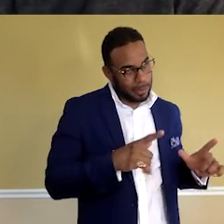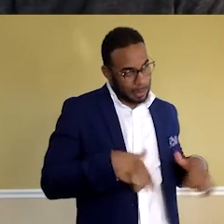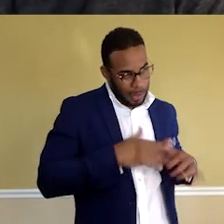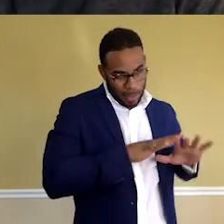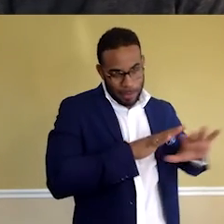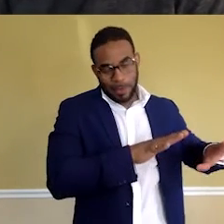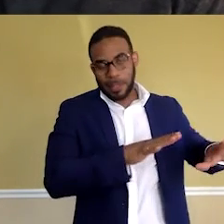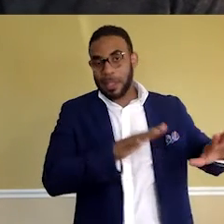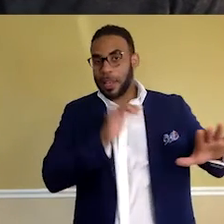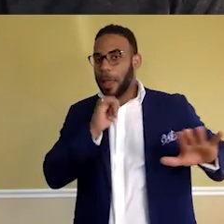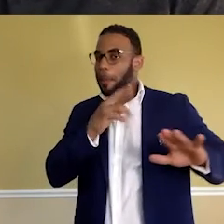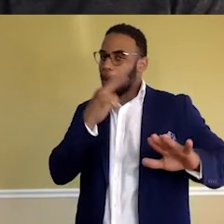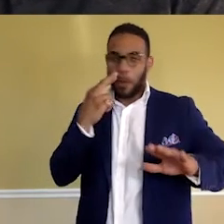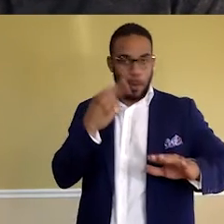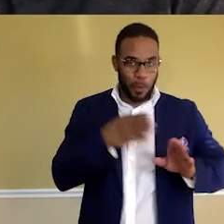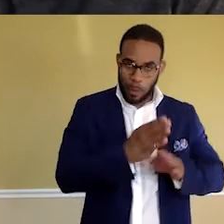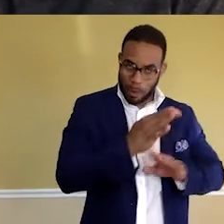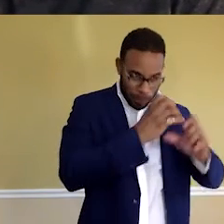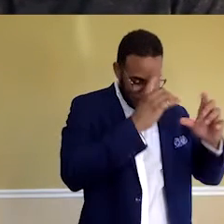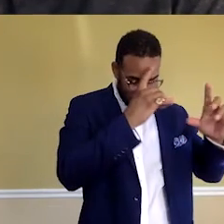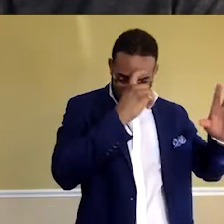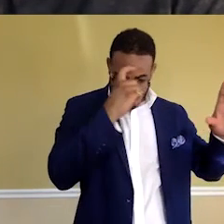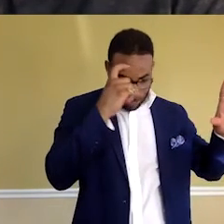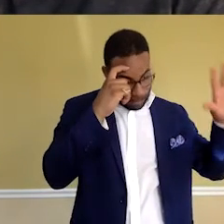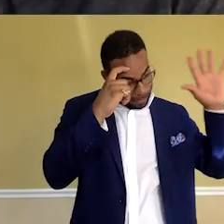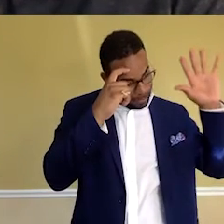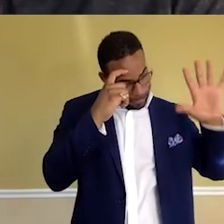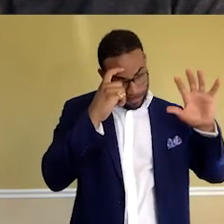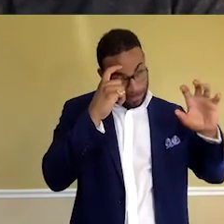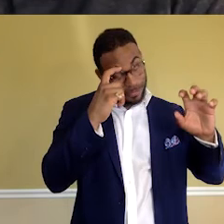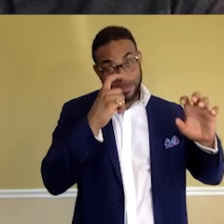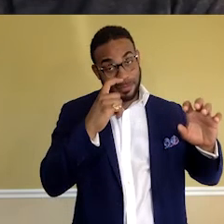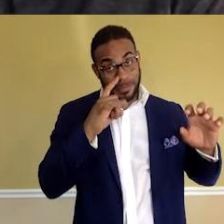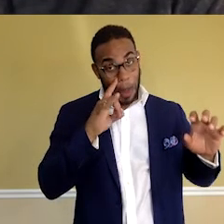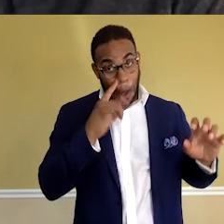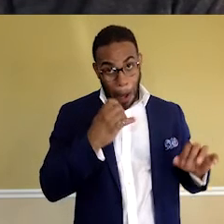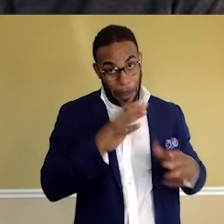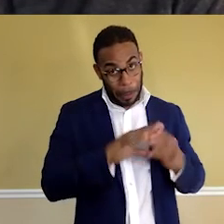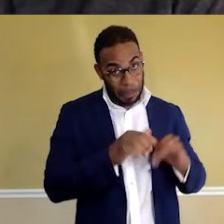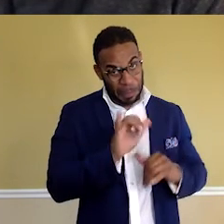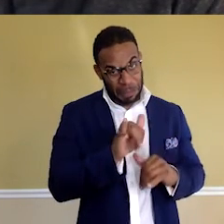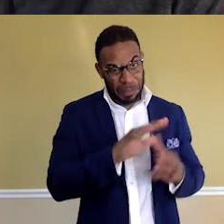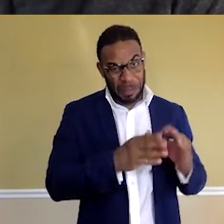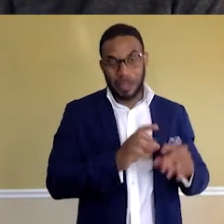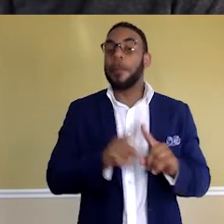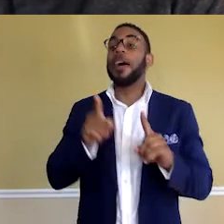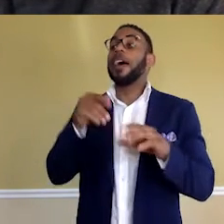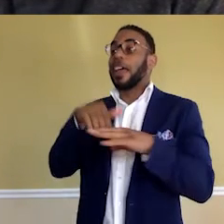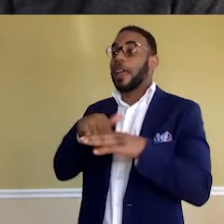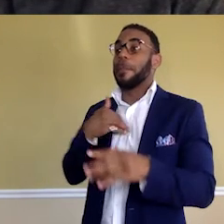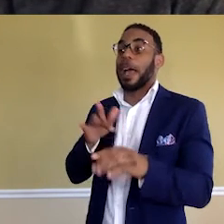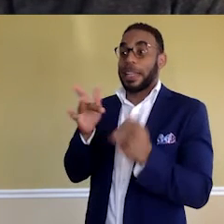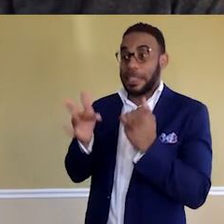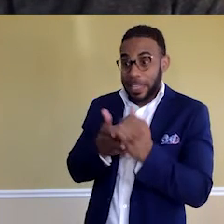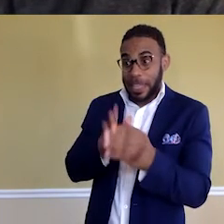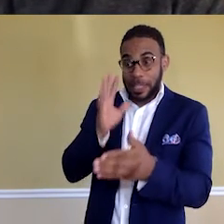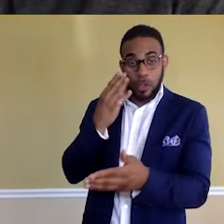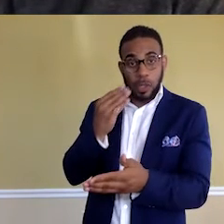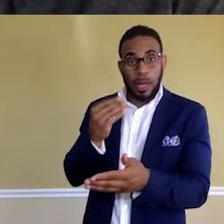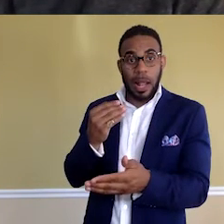and not in my restaurant career because I've got some, mmm, some Booger Bear stories in that career, but in my tech journey, I have actually